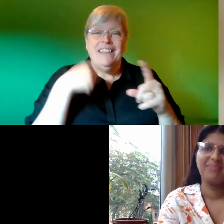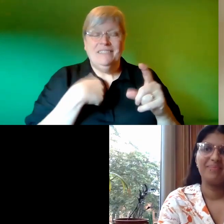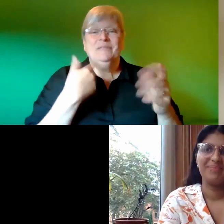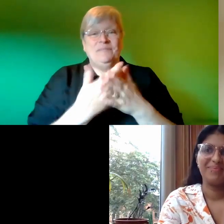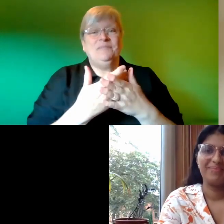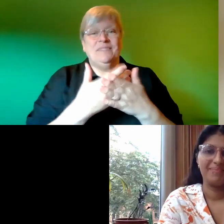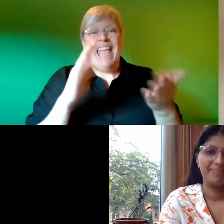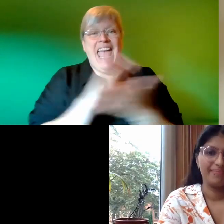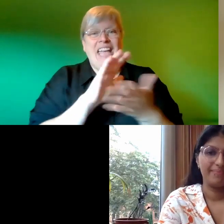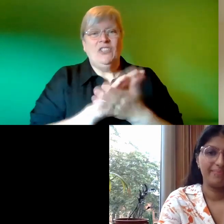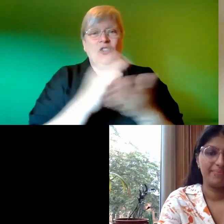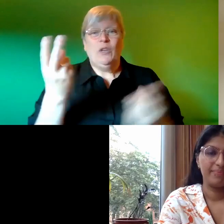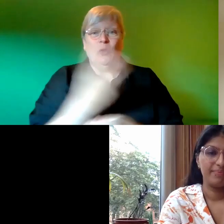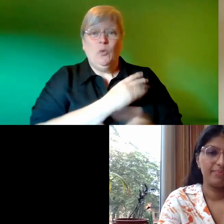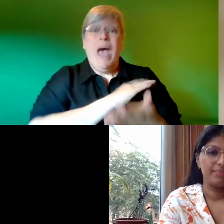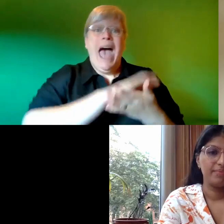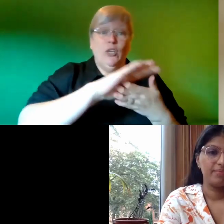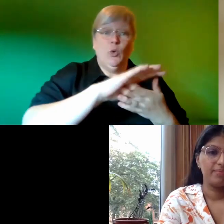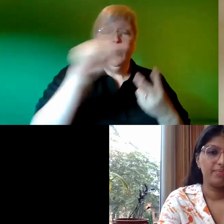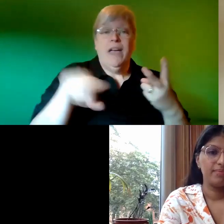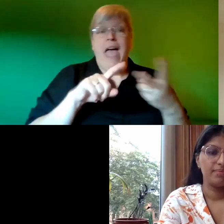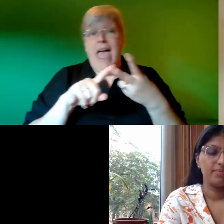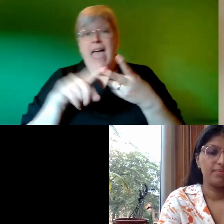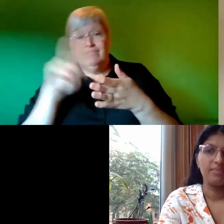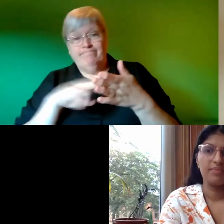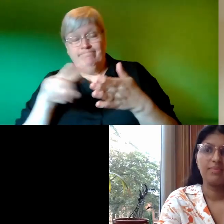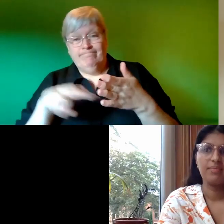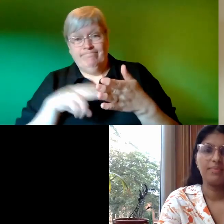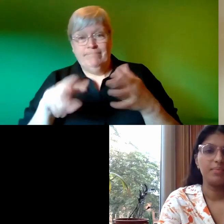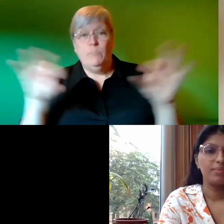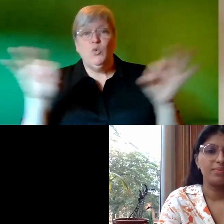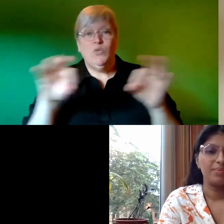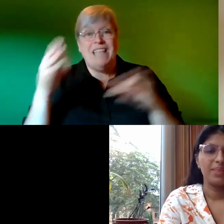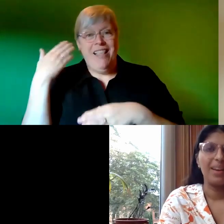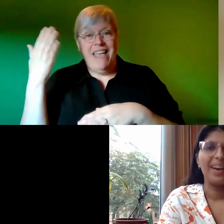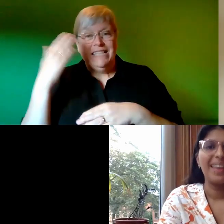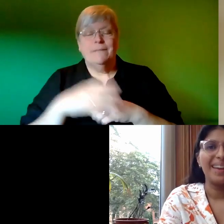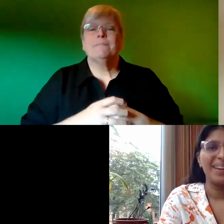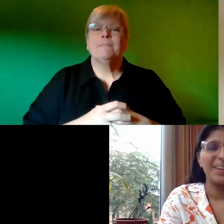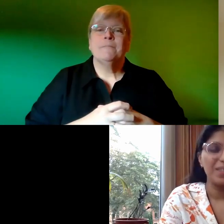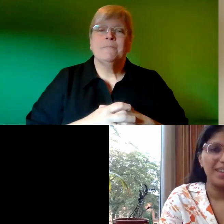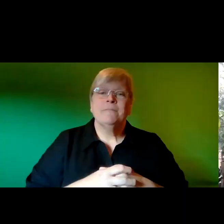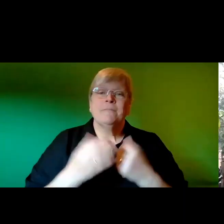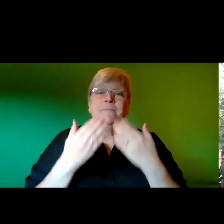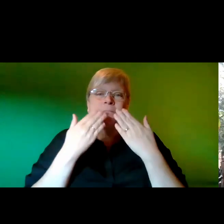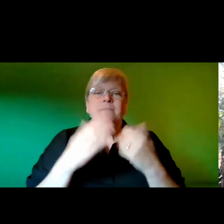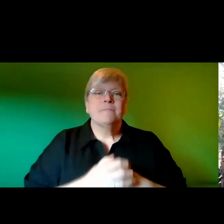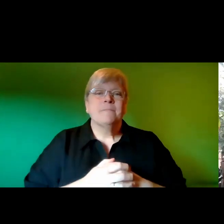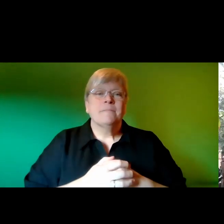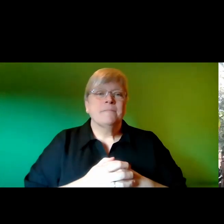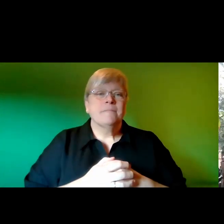music lesson that you're going to hear as well right off to karina hi thanks one second